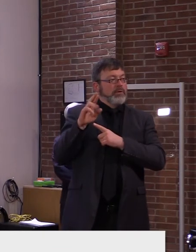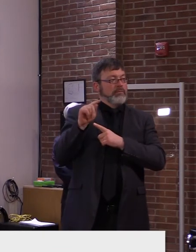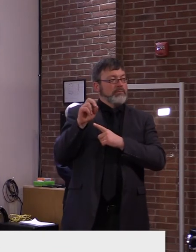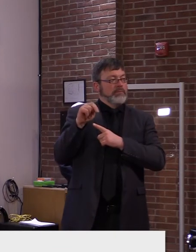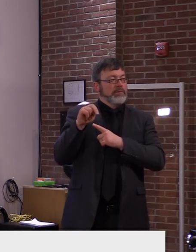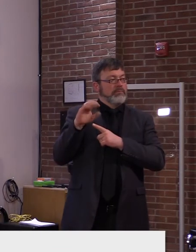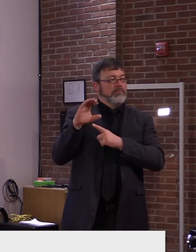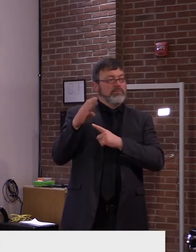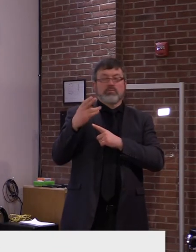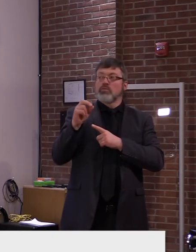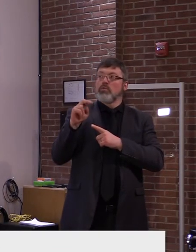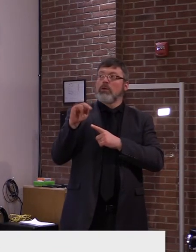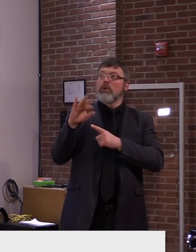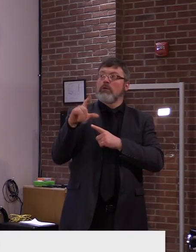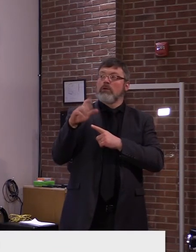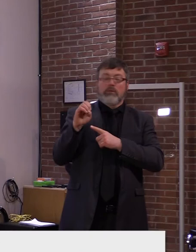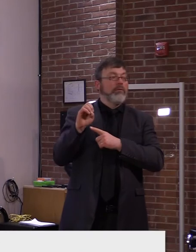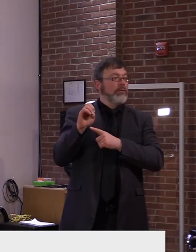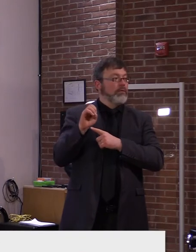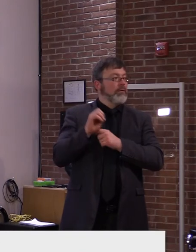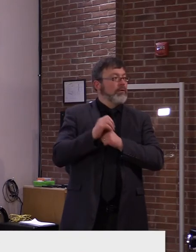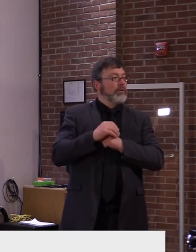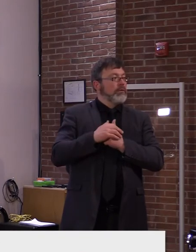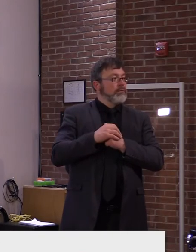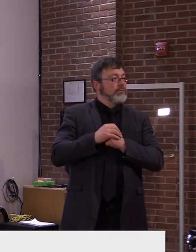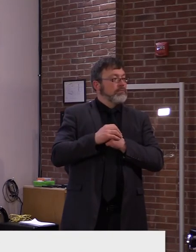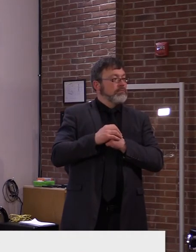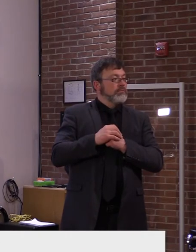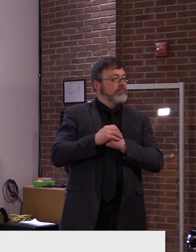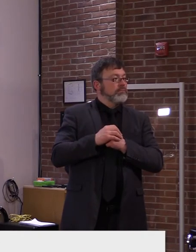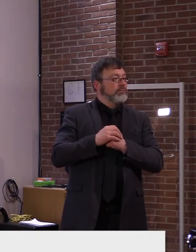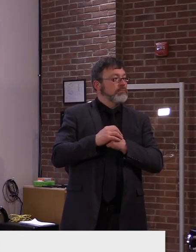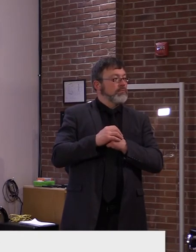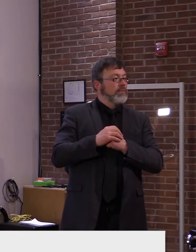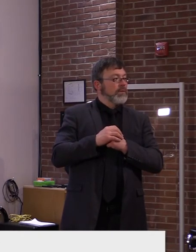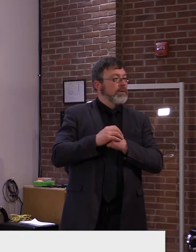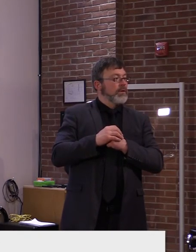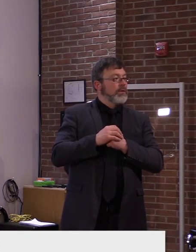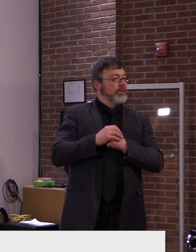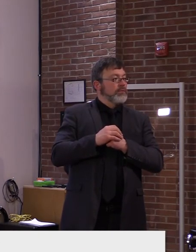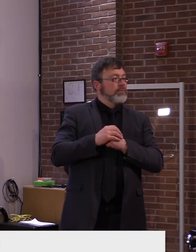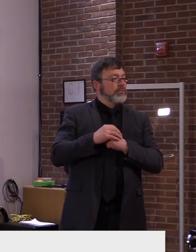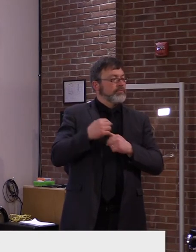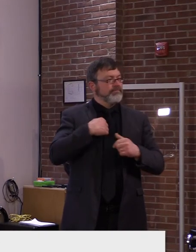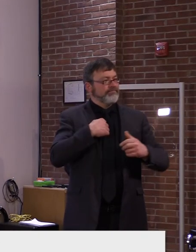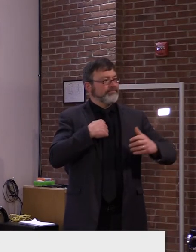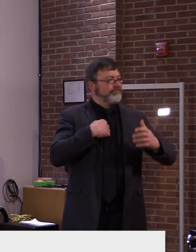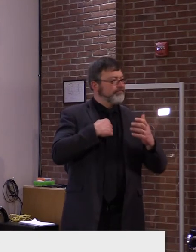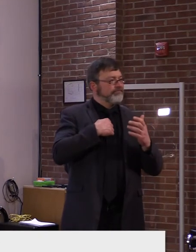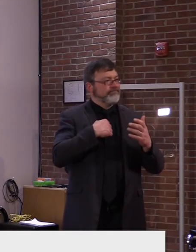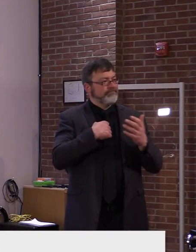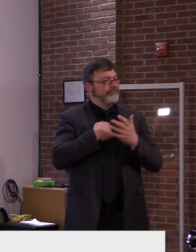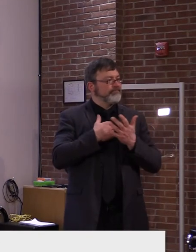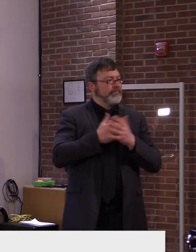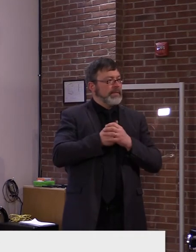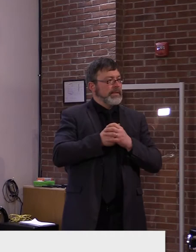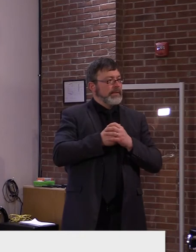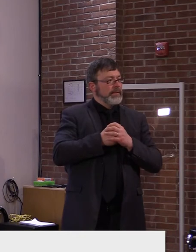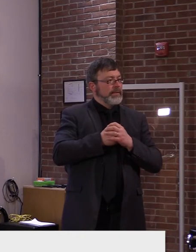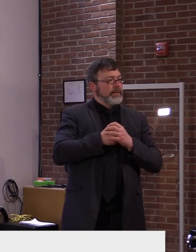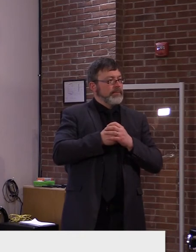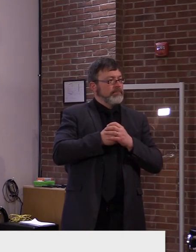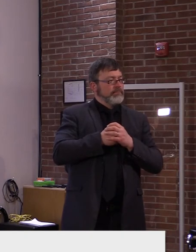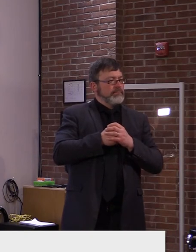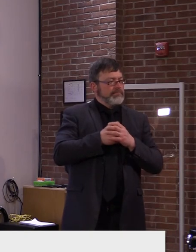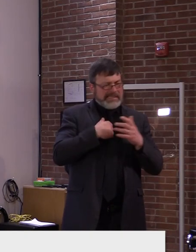Um, hello. I don't know whether this is a topical question or not, but, um, when there was the